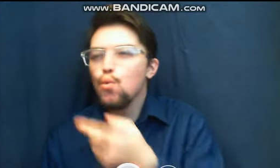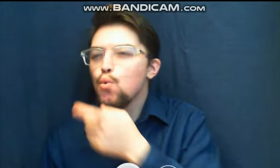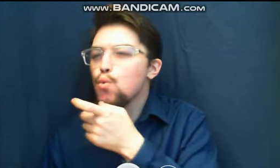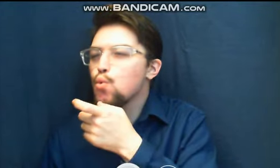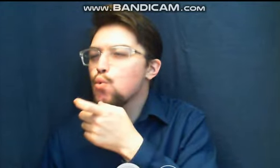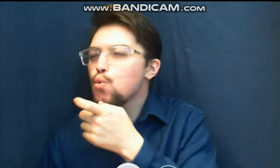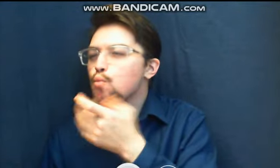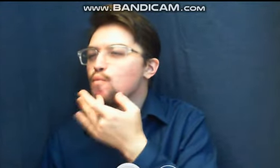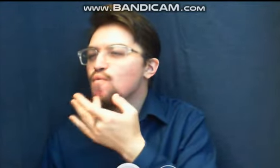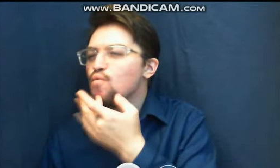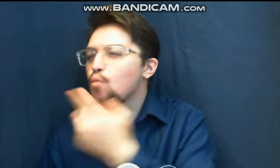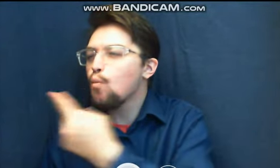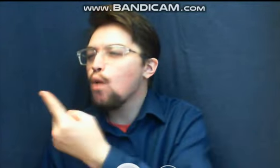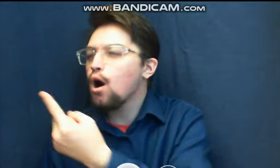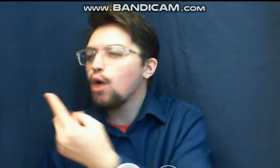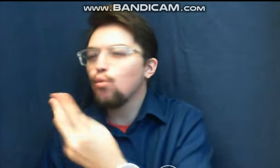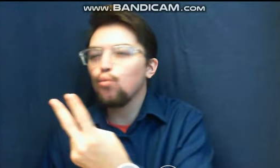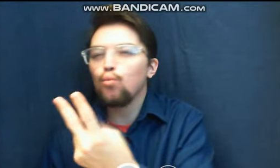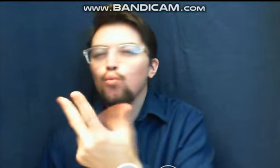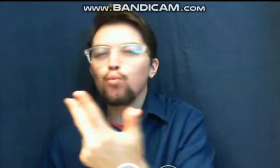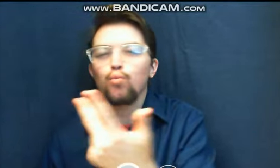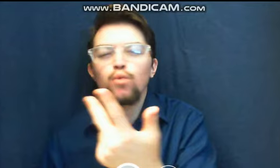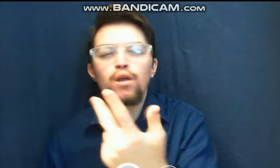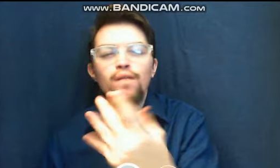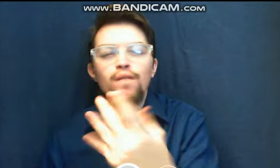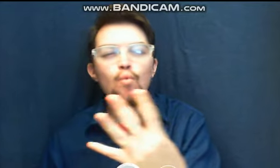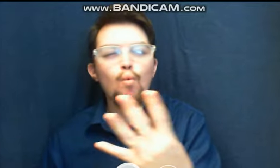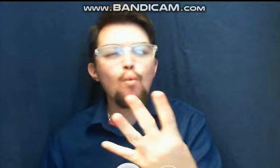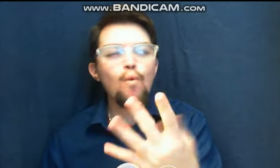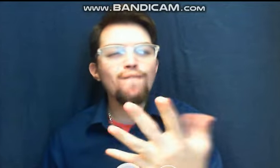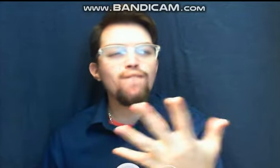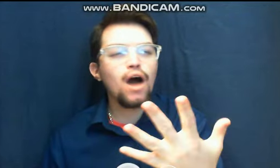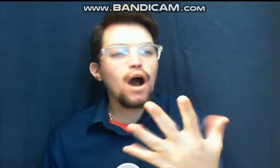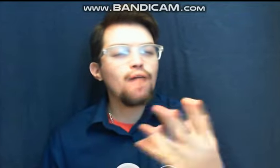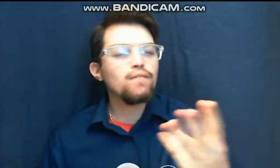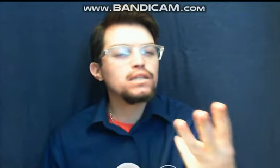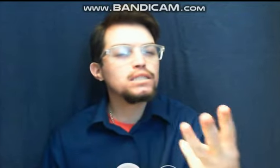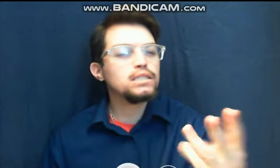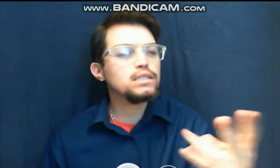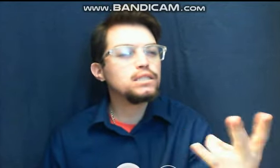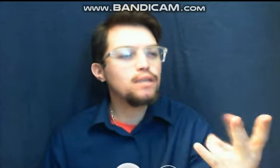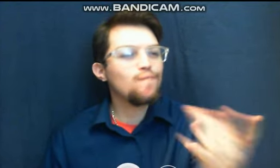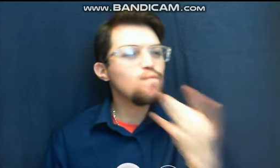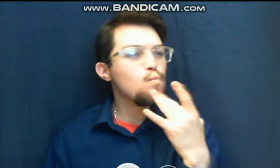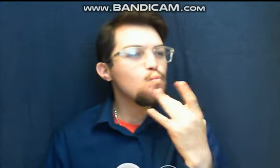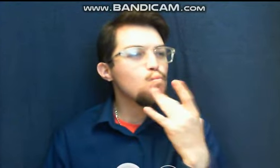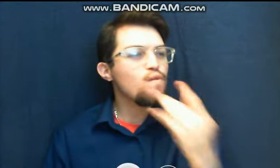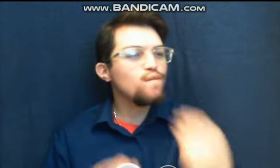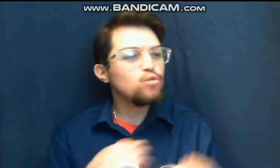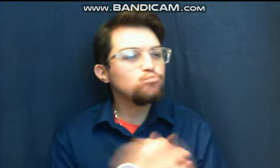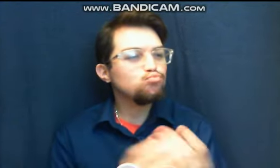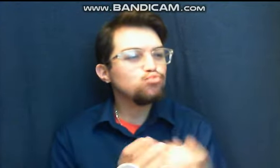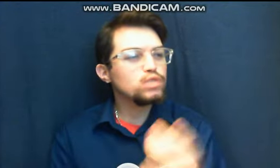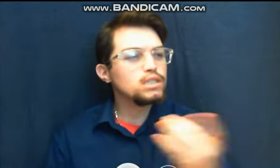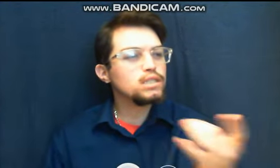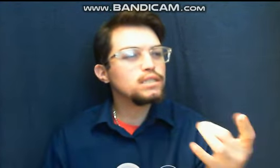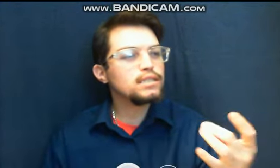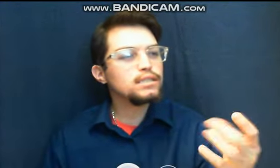5, 6, 7, for spring, all right, after spring, let's move along into